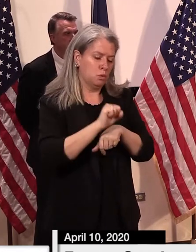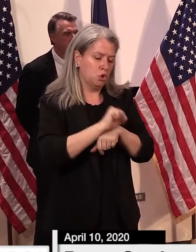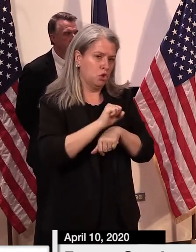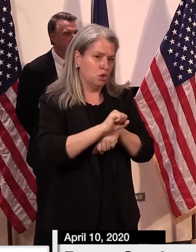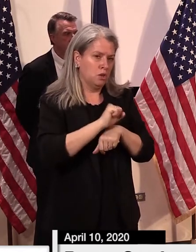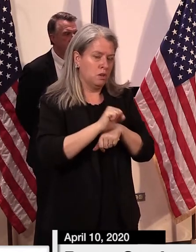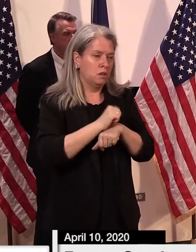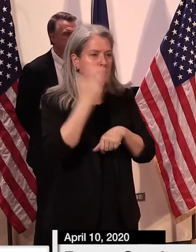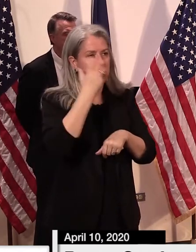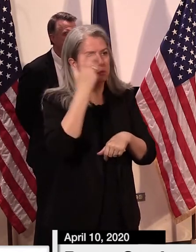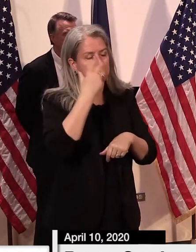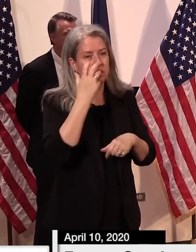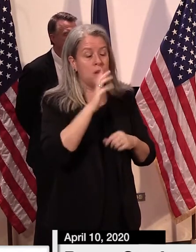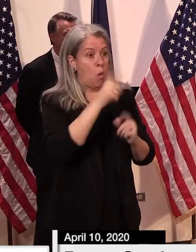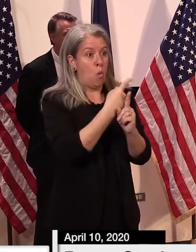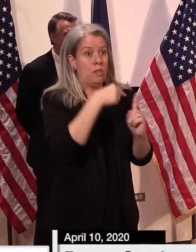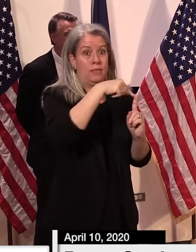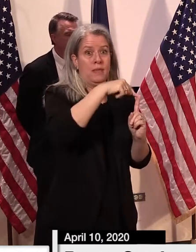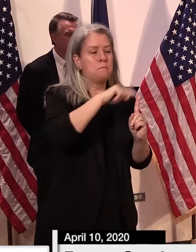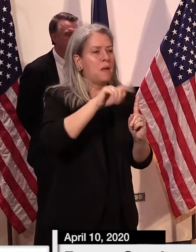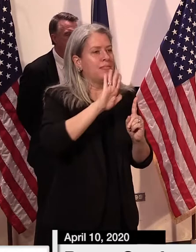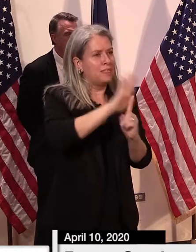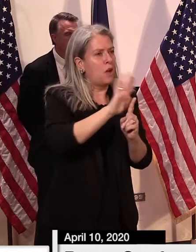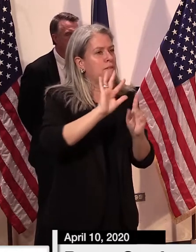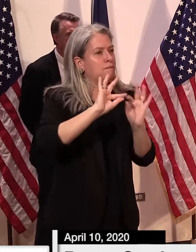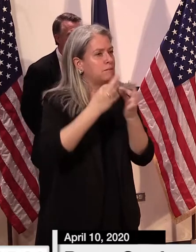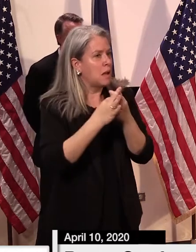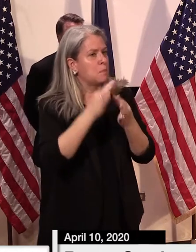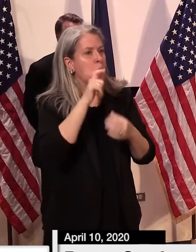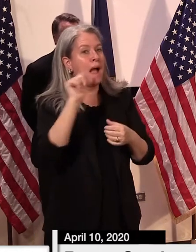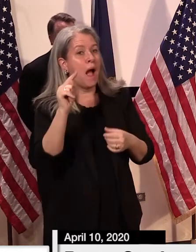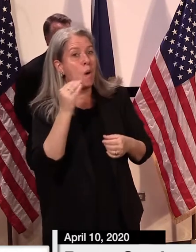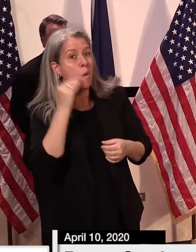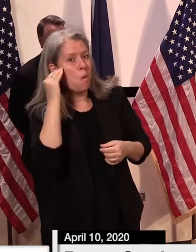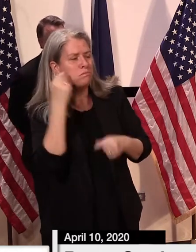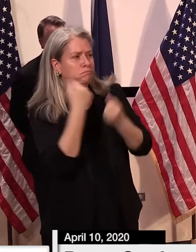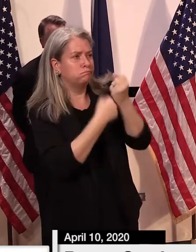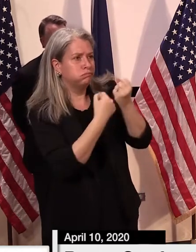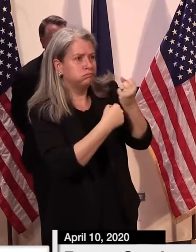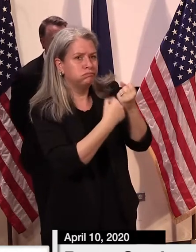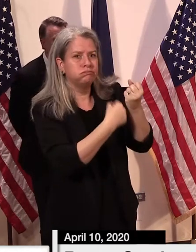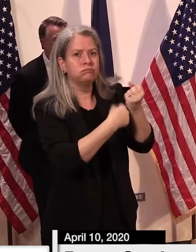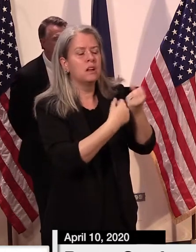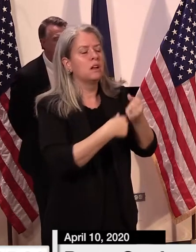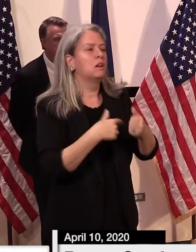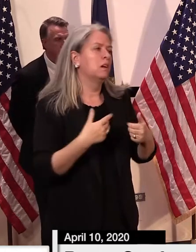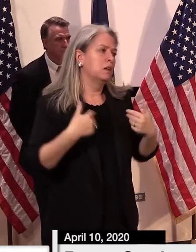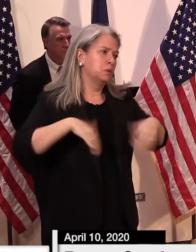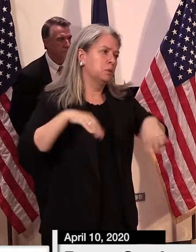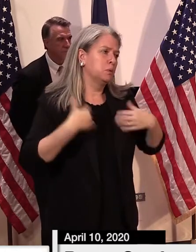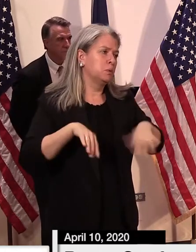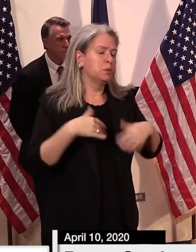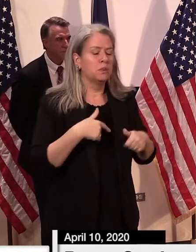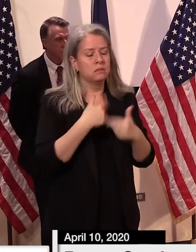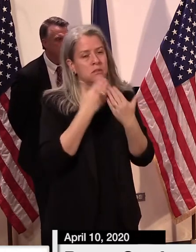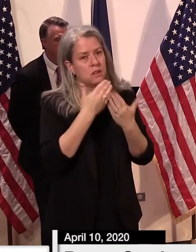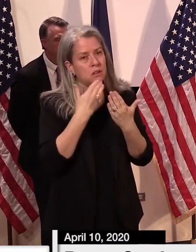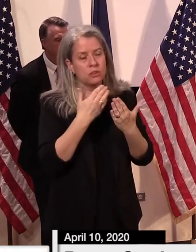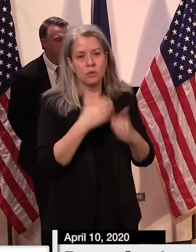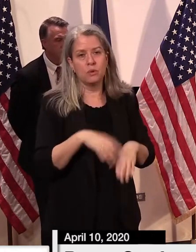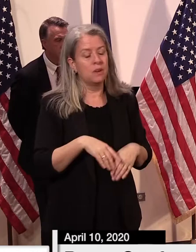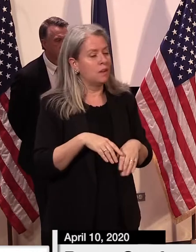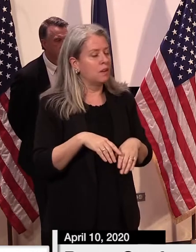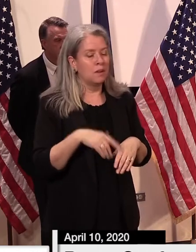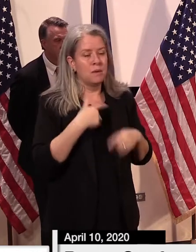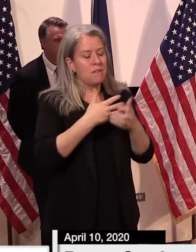time for our staff who are working long and hard hours. That helps us go and continue to keep